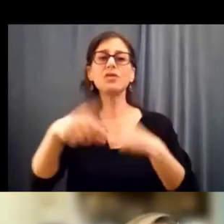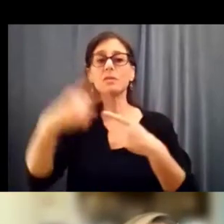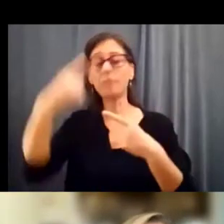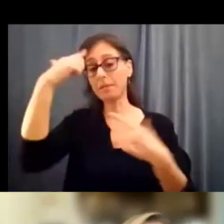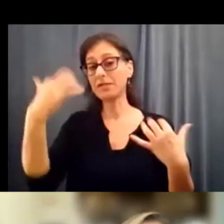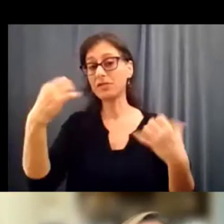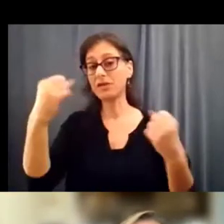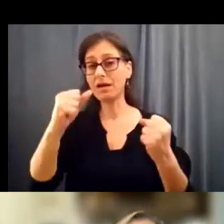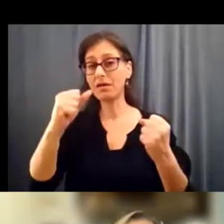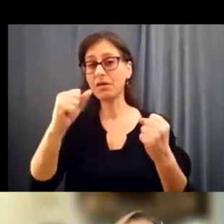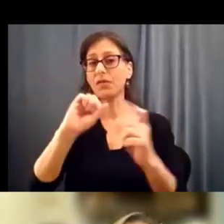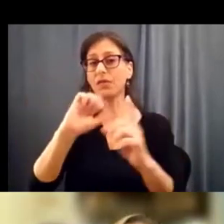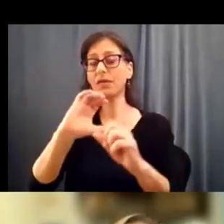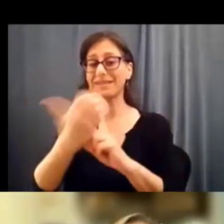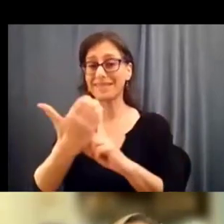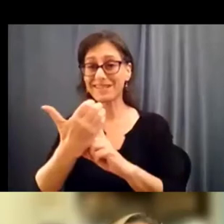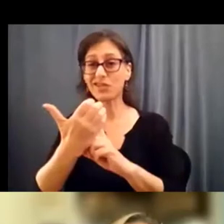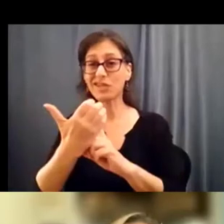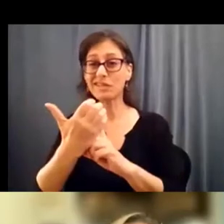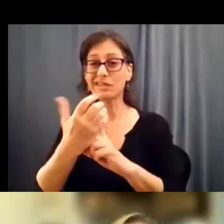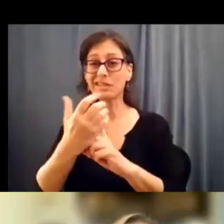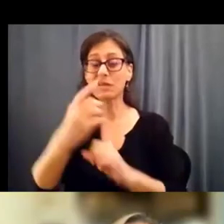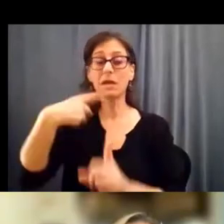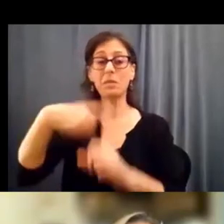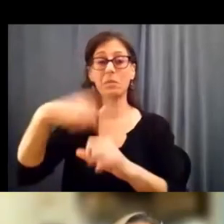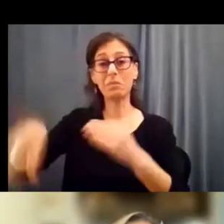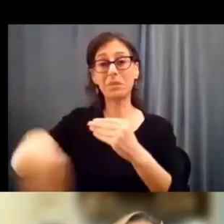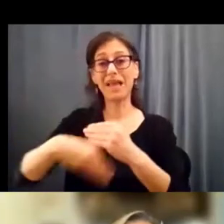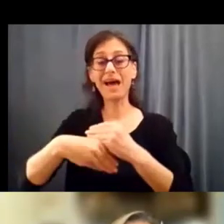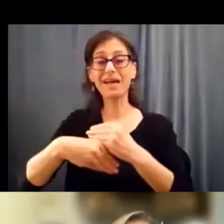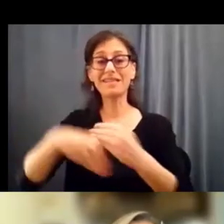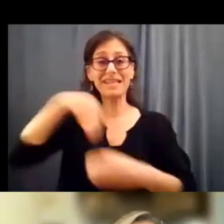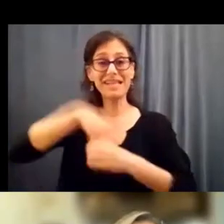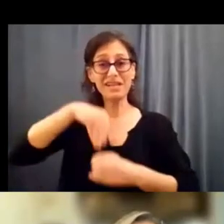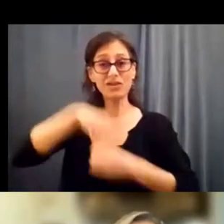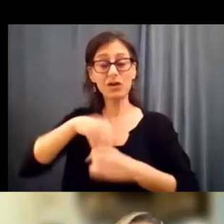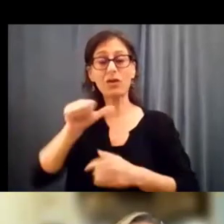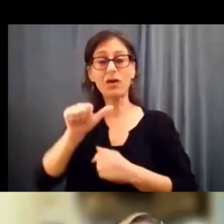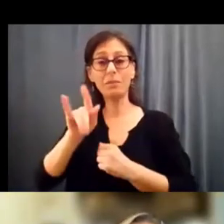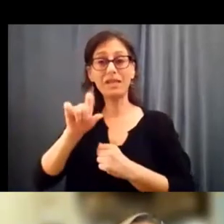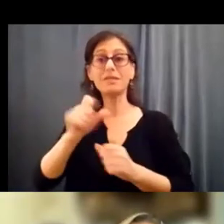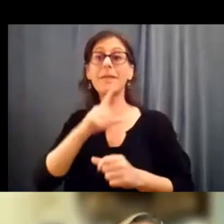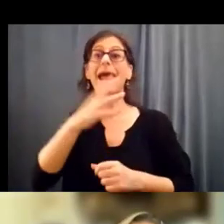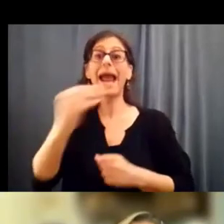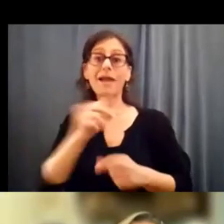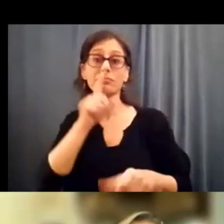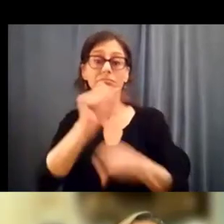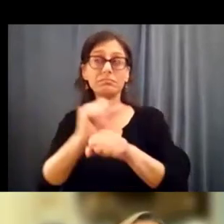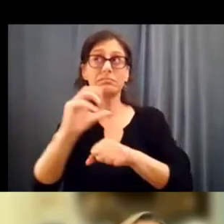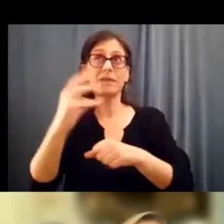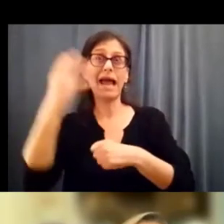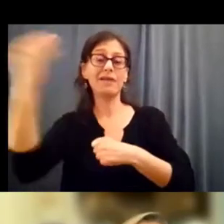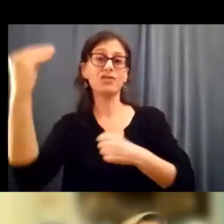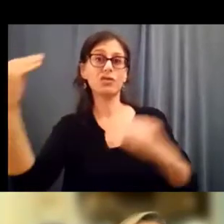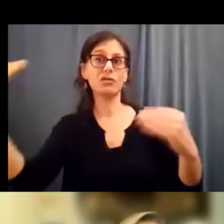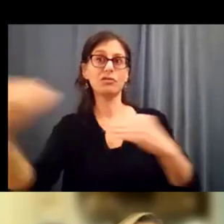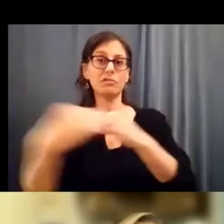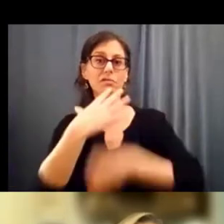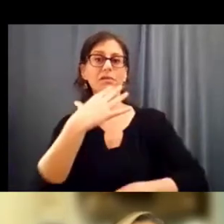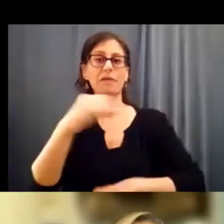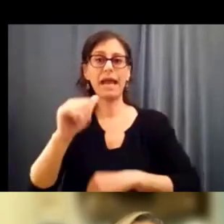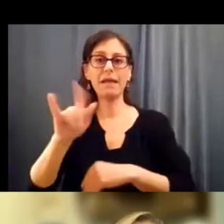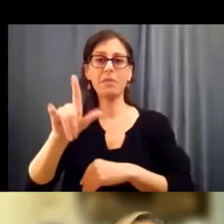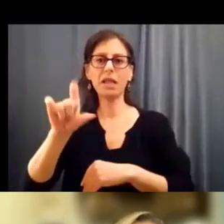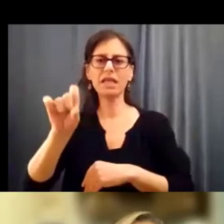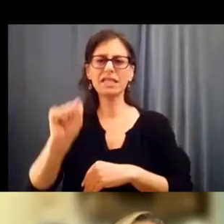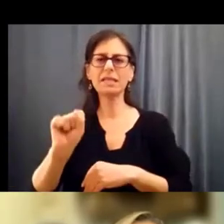conditions, coupled with internalized ableism and external ableism, really, I think, creates